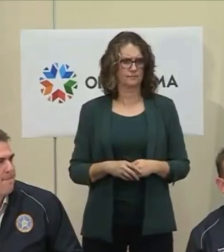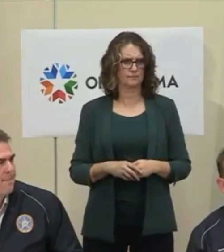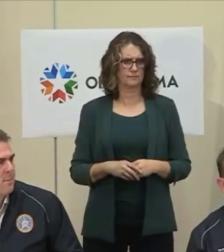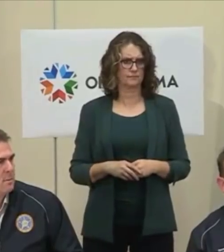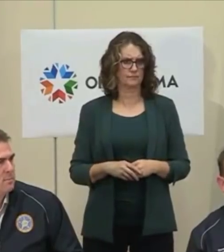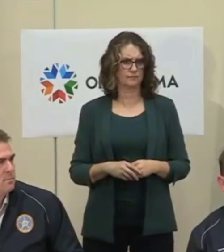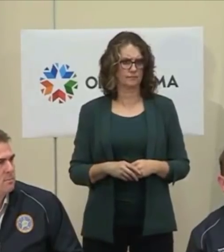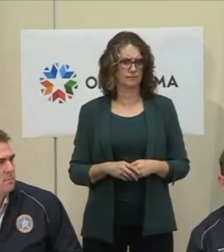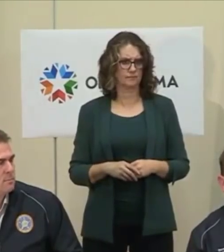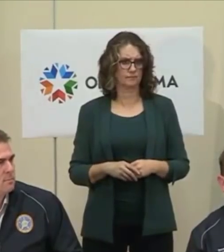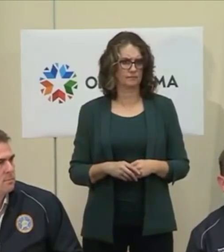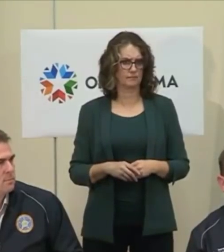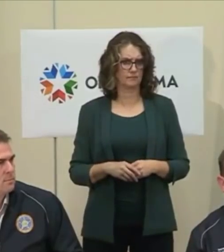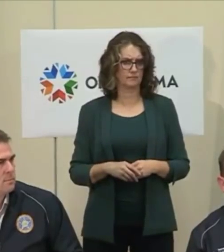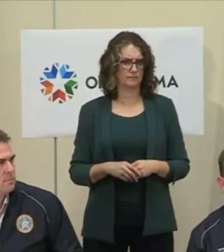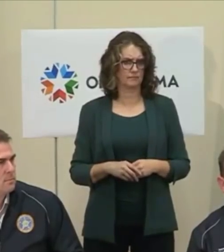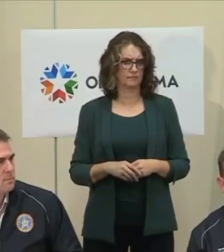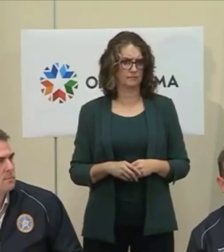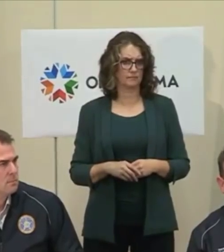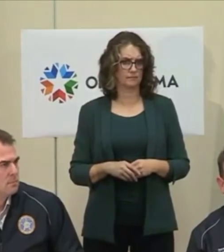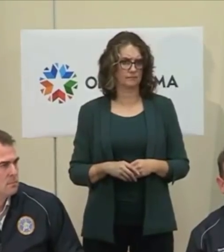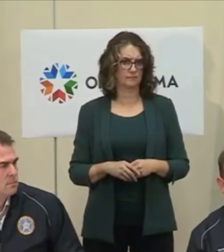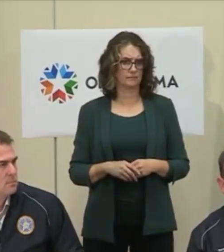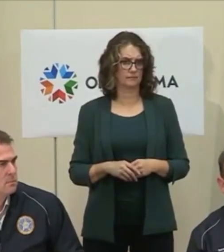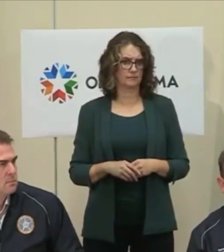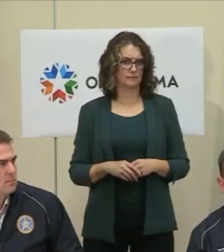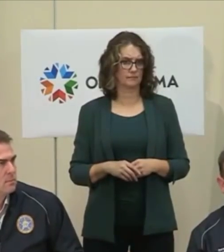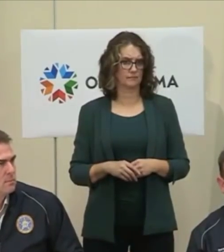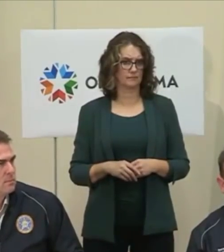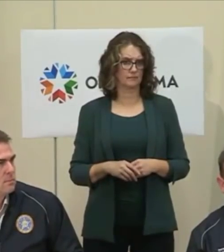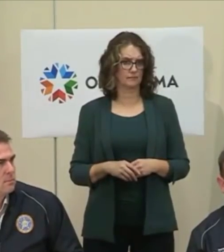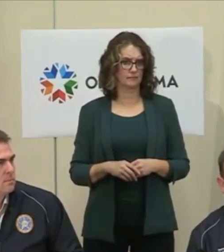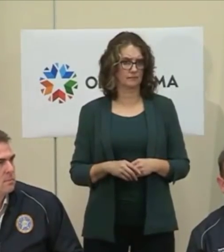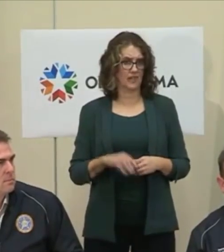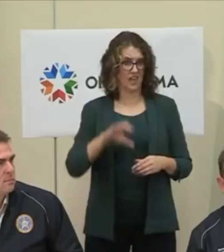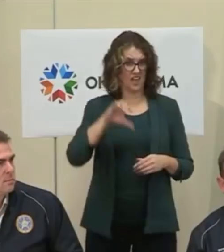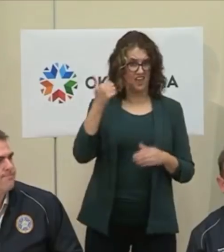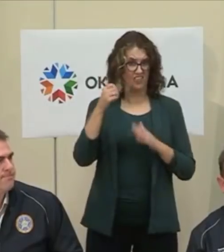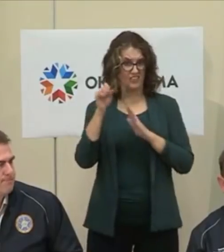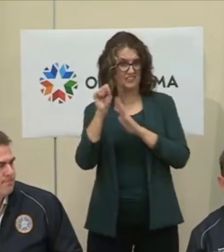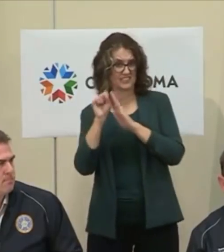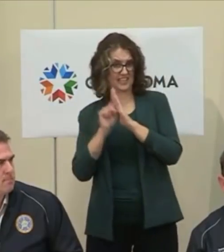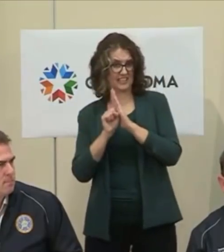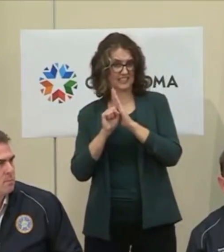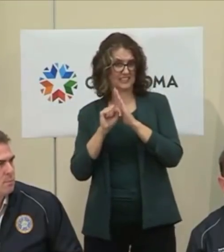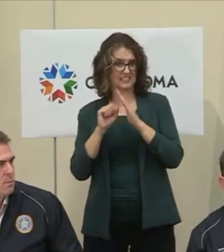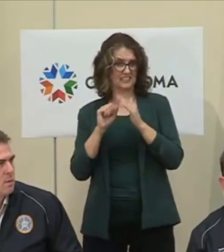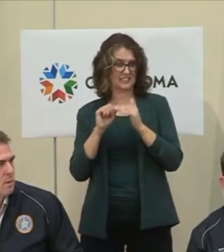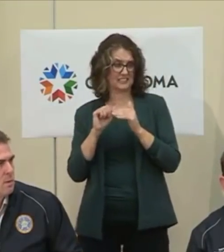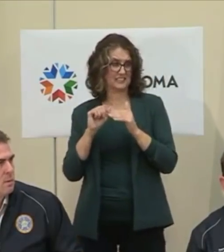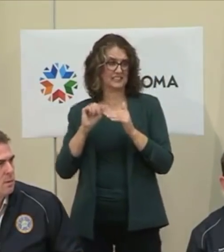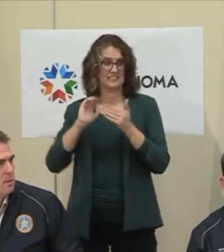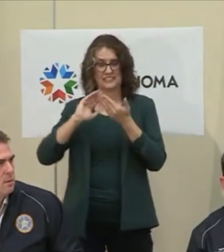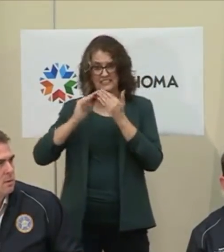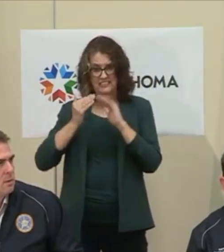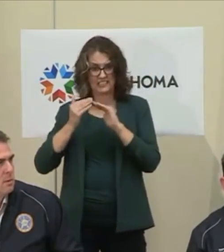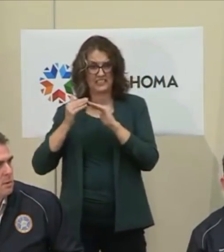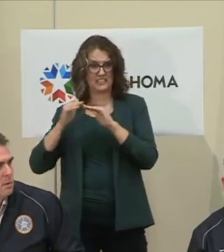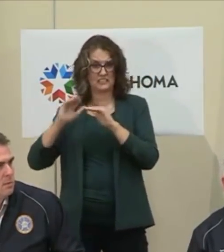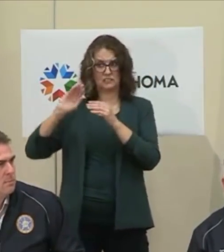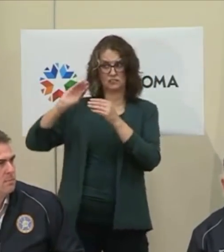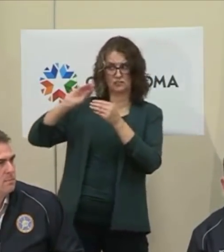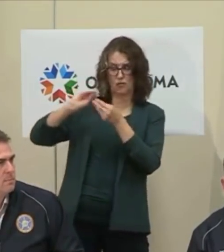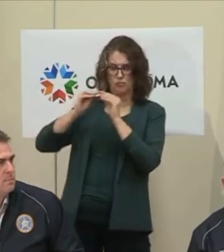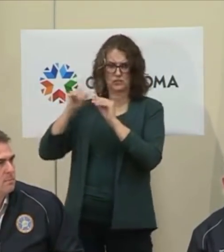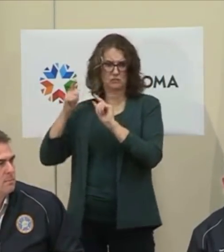cities, our numbers may not be quite as high. But just to reiterate, I mean, this sounds like this week testing is going to ramp up quite dramatically. Are you – we're